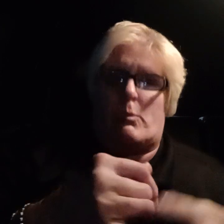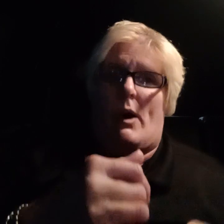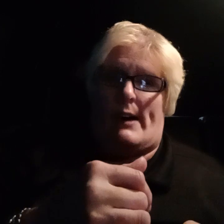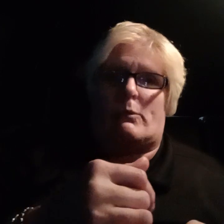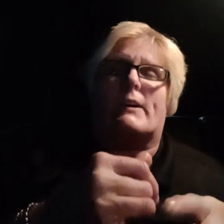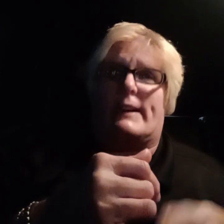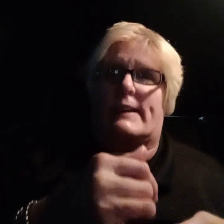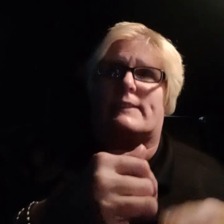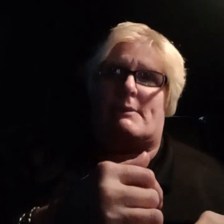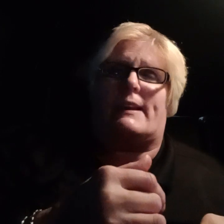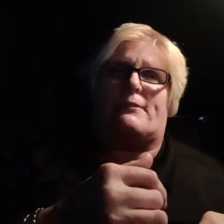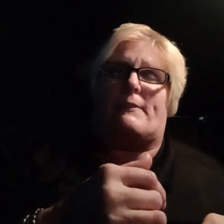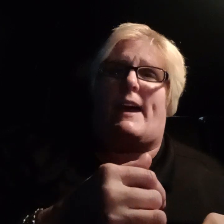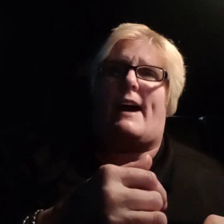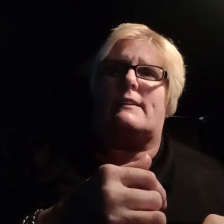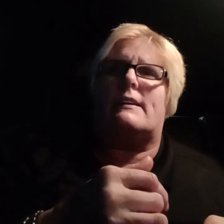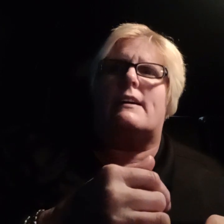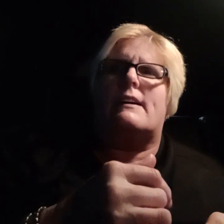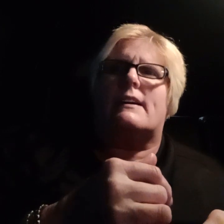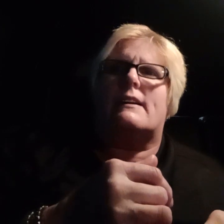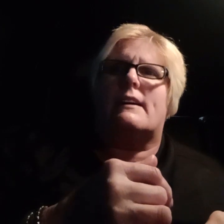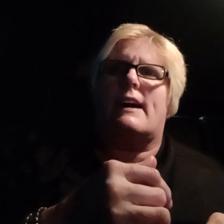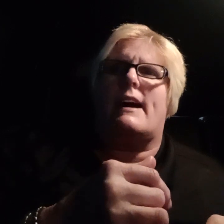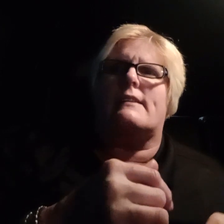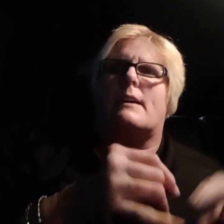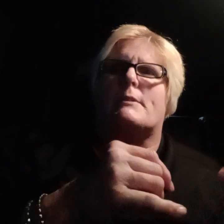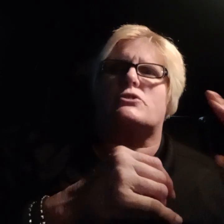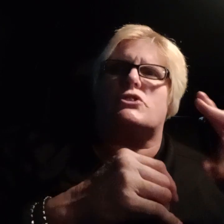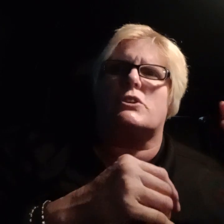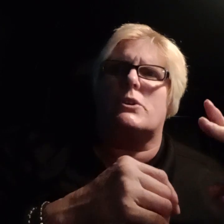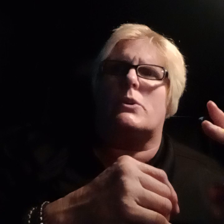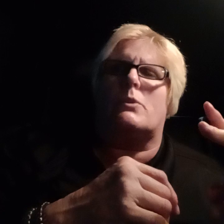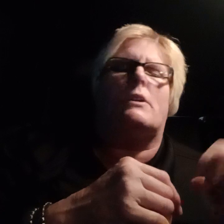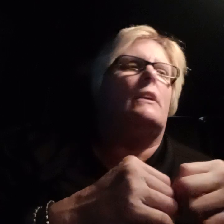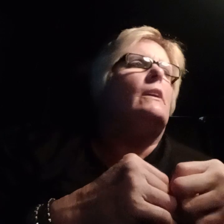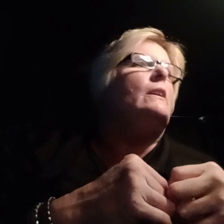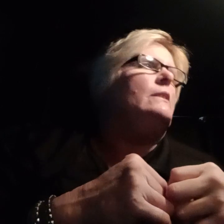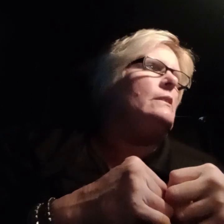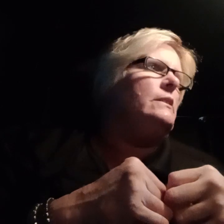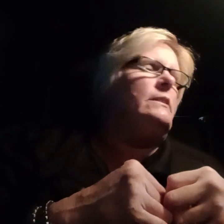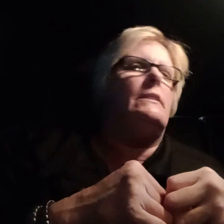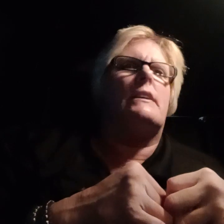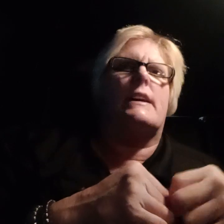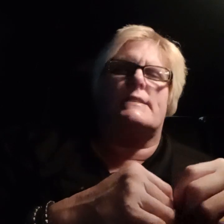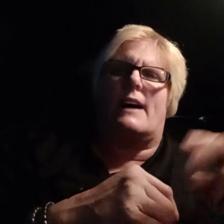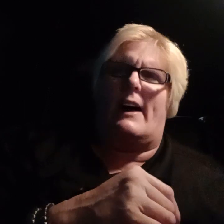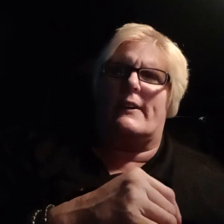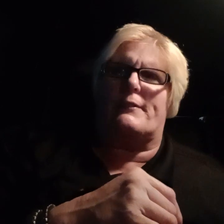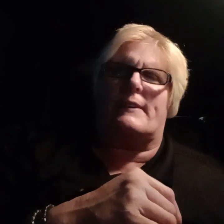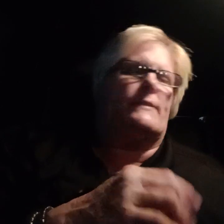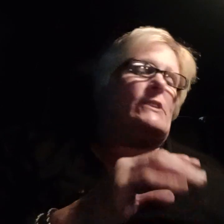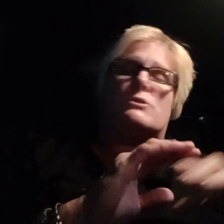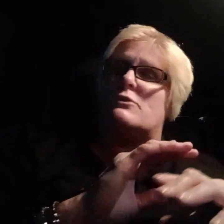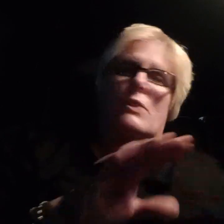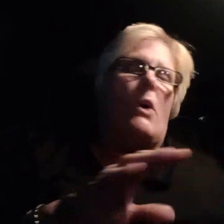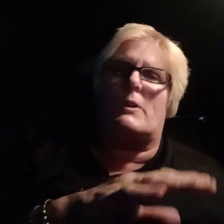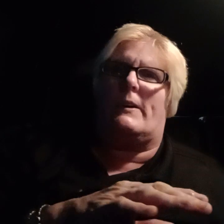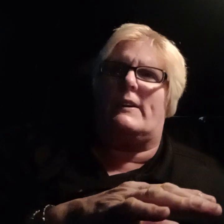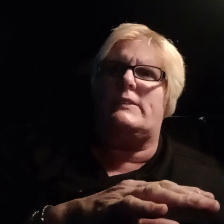number one. We're going to get the money from that. And number two, his other friend that's no good,